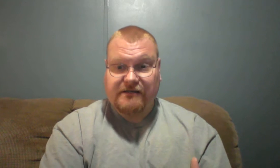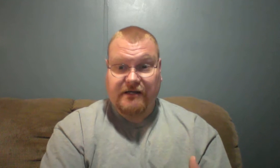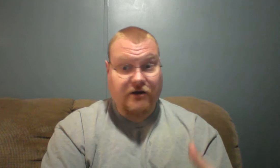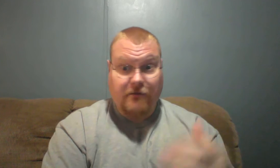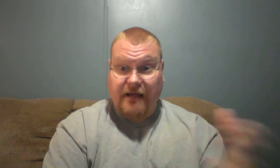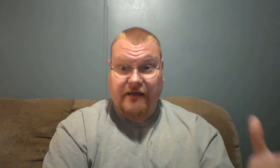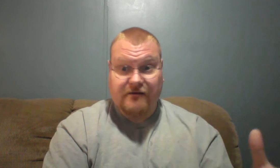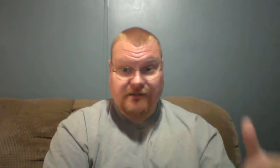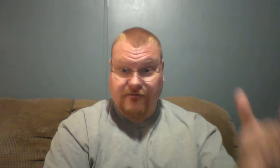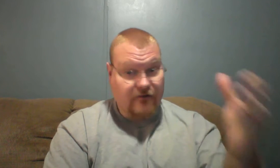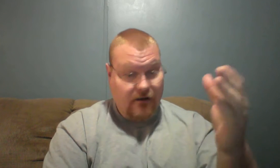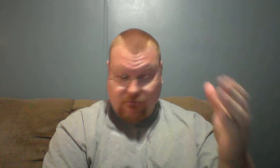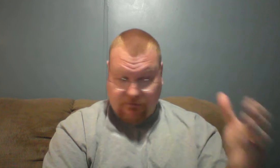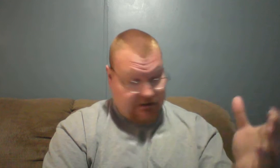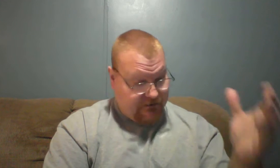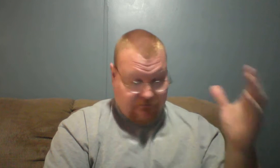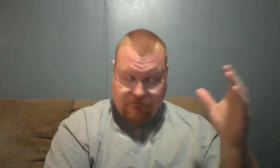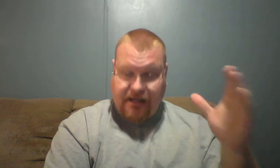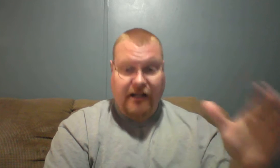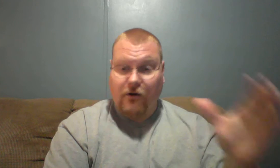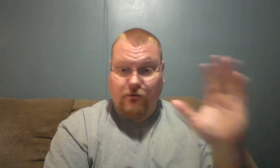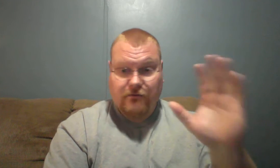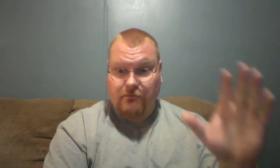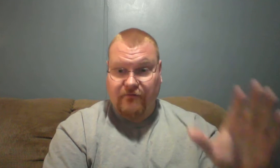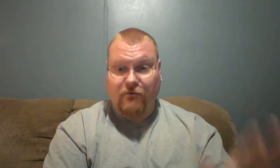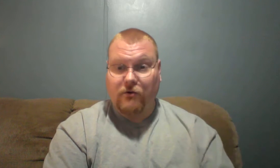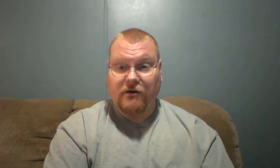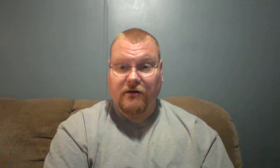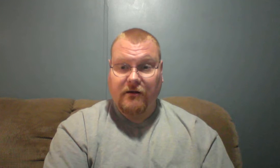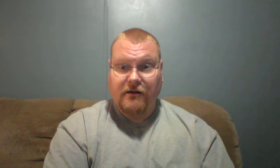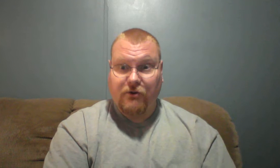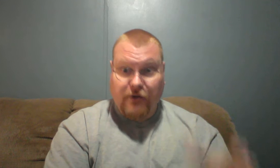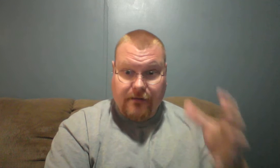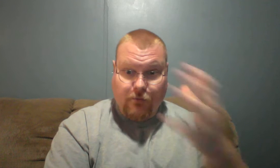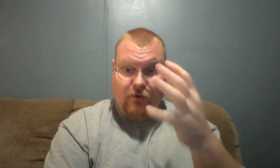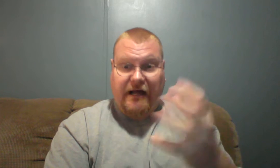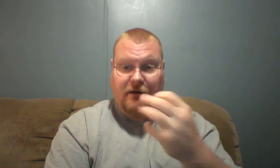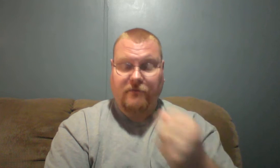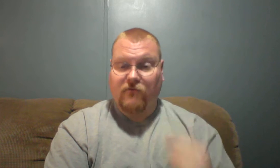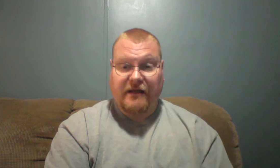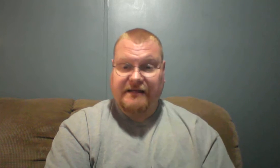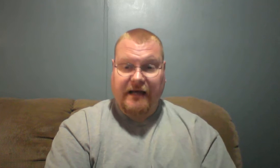I said, know, some of you may go before you get pulled out or before that time.